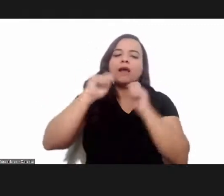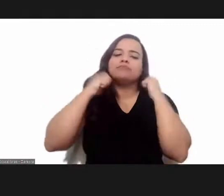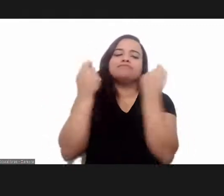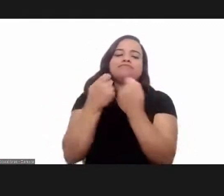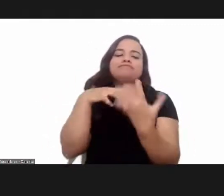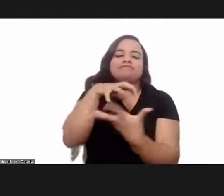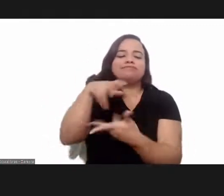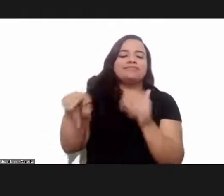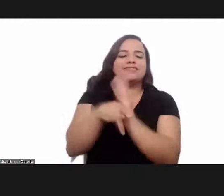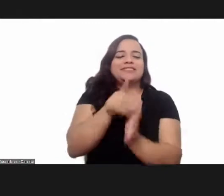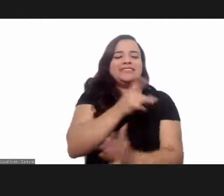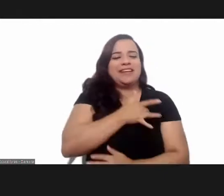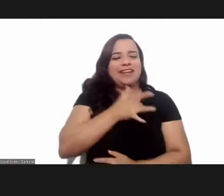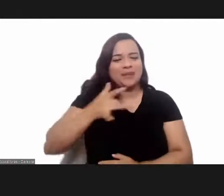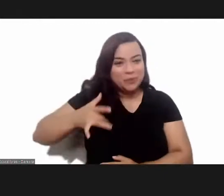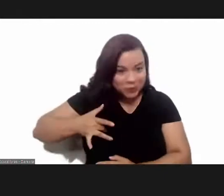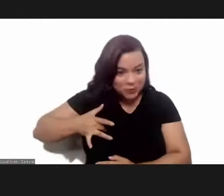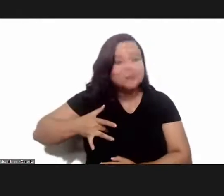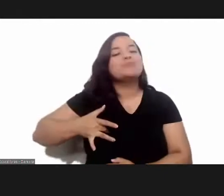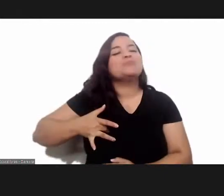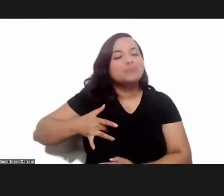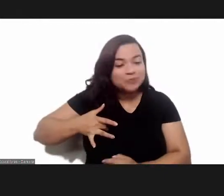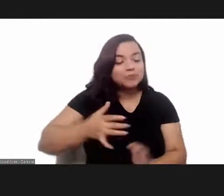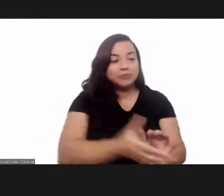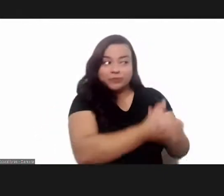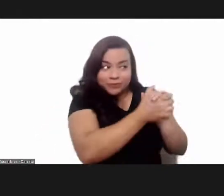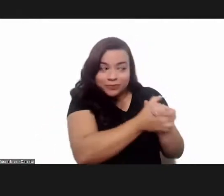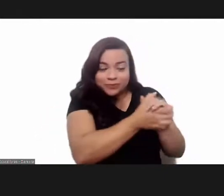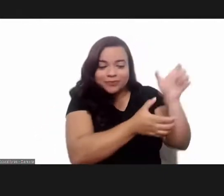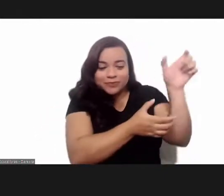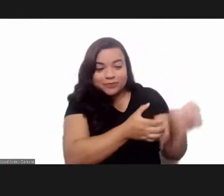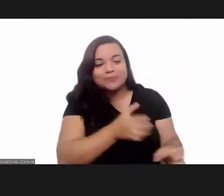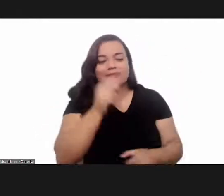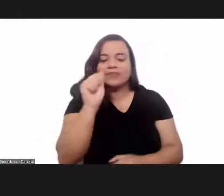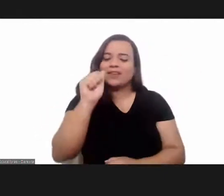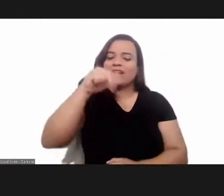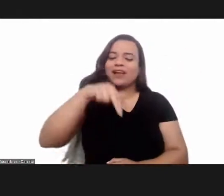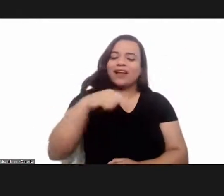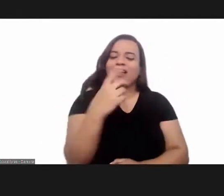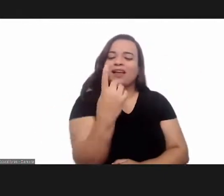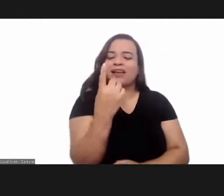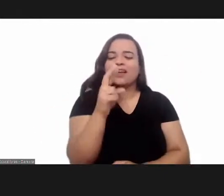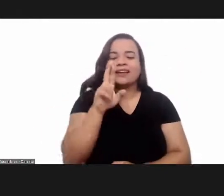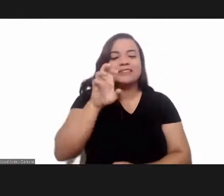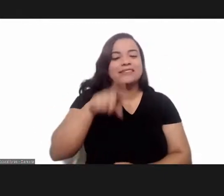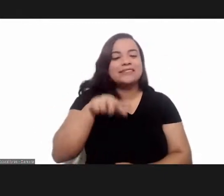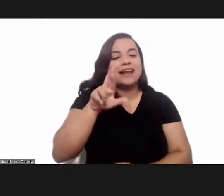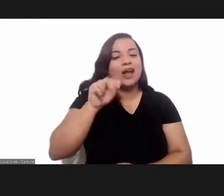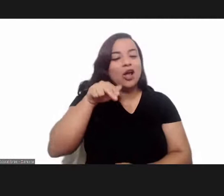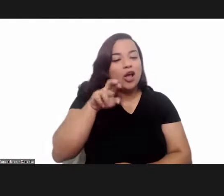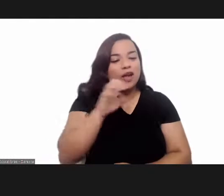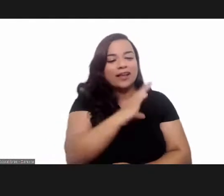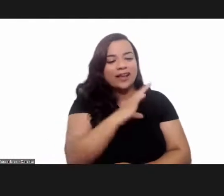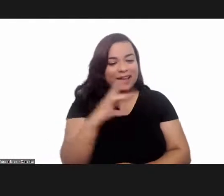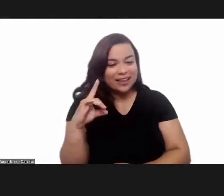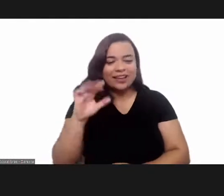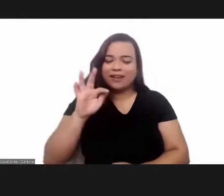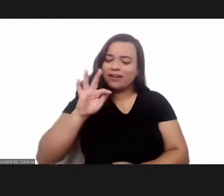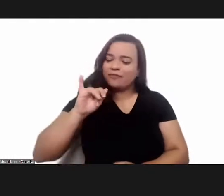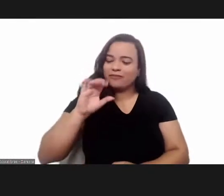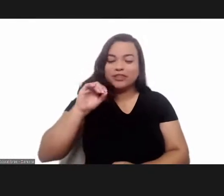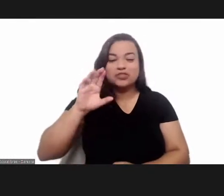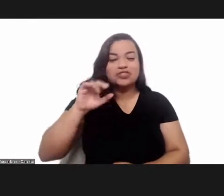the world health assembly i also greet dr andrea roca coordinator of the few chagas program my